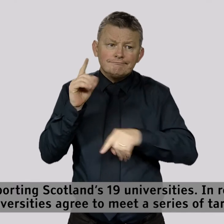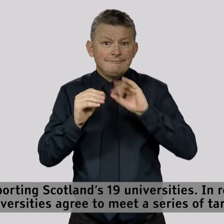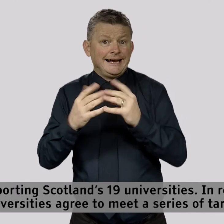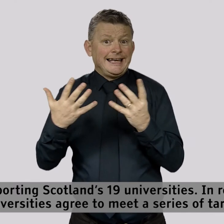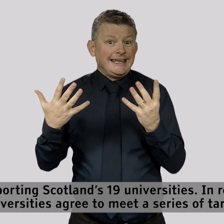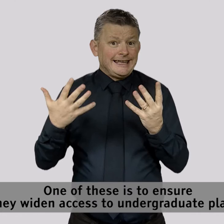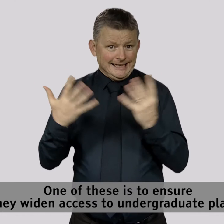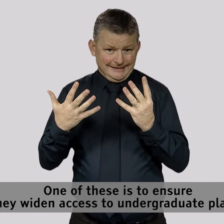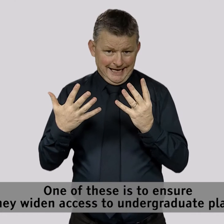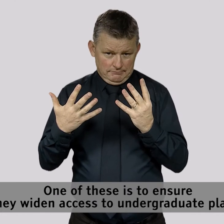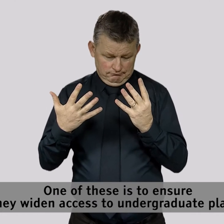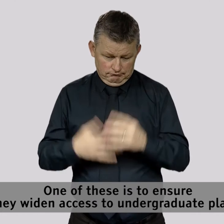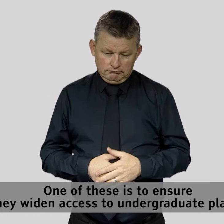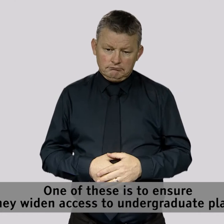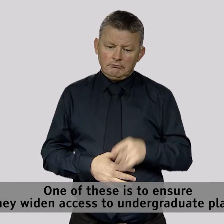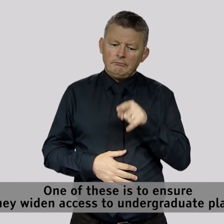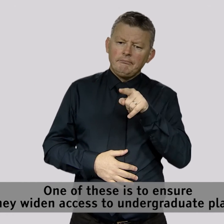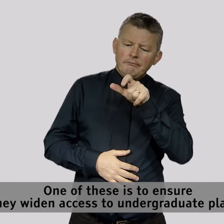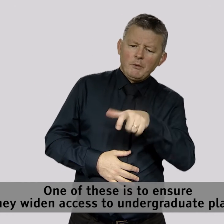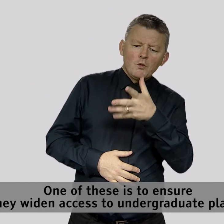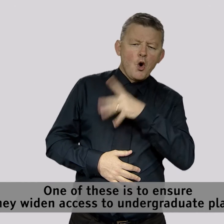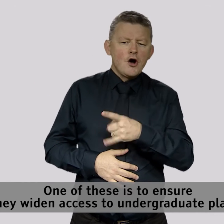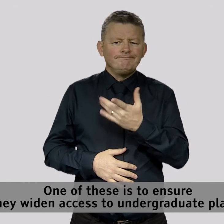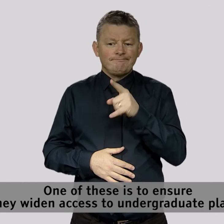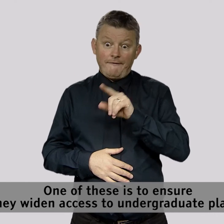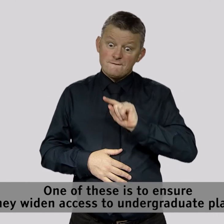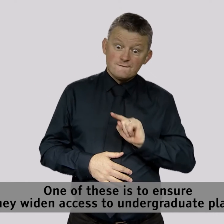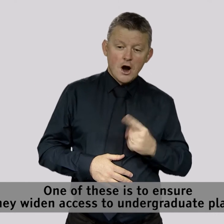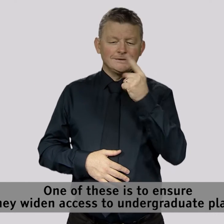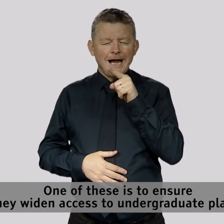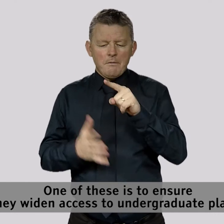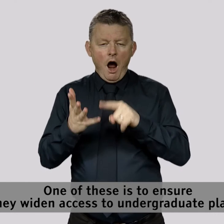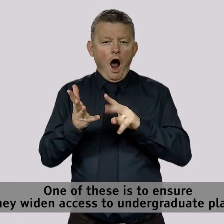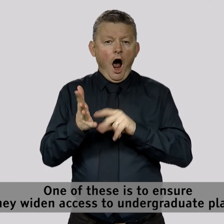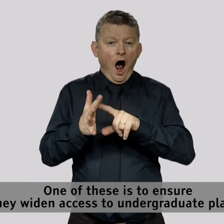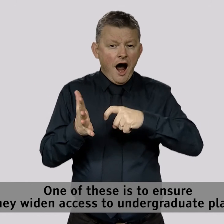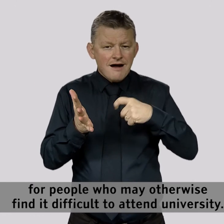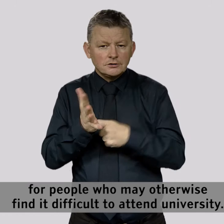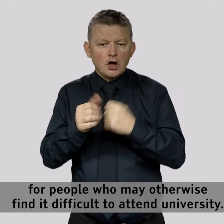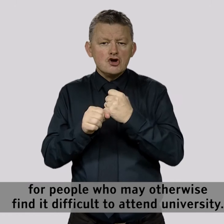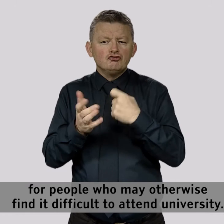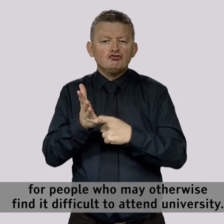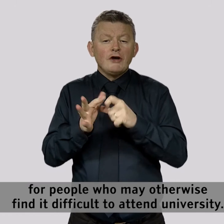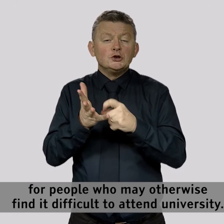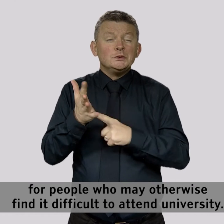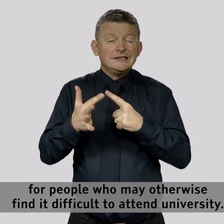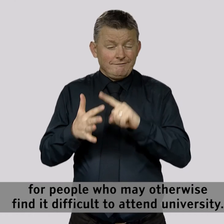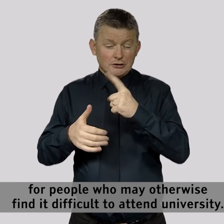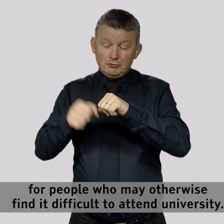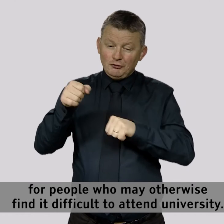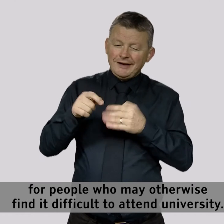targets. One of these is to ensure they widen access to undergraduate places for people who may otherwise find it difficult